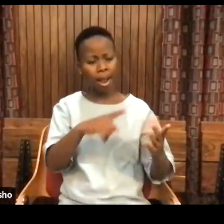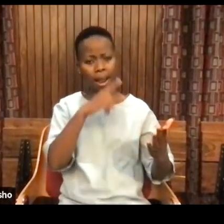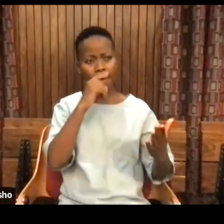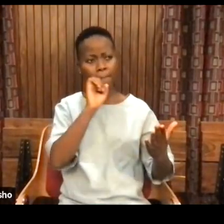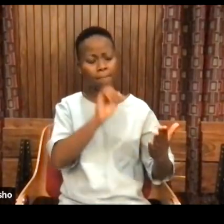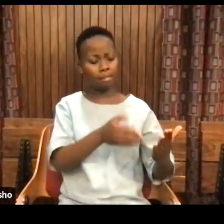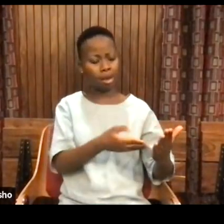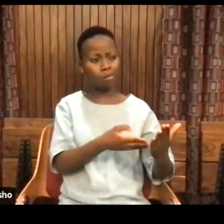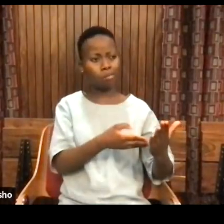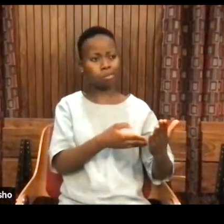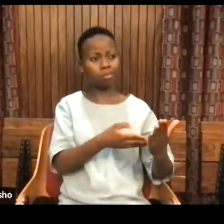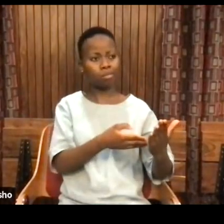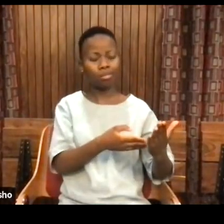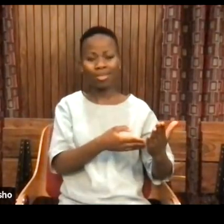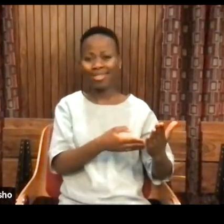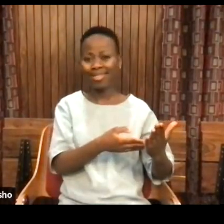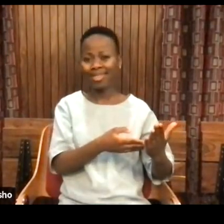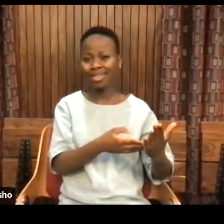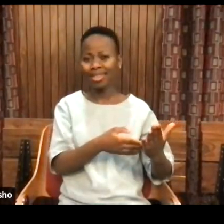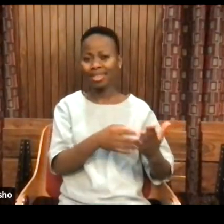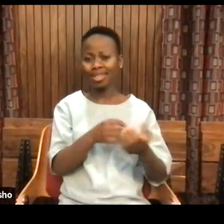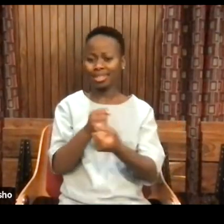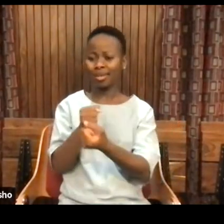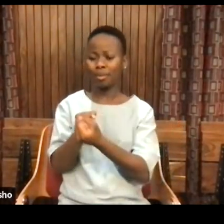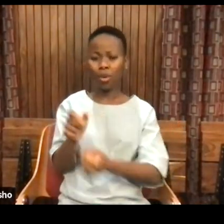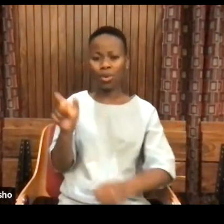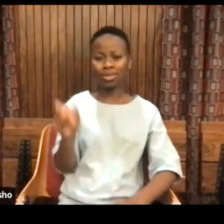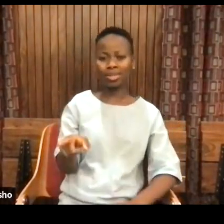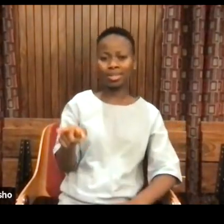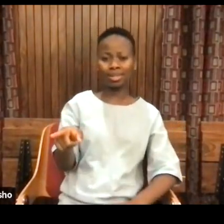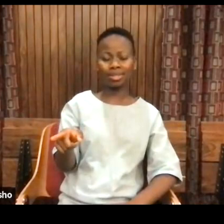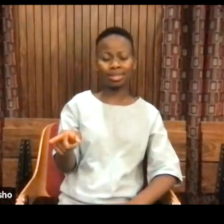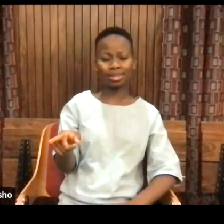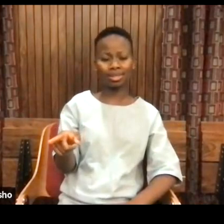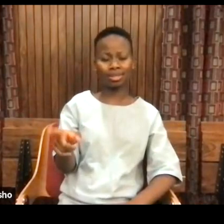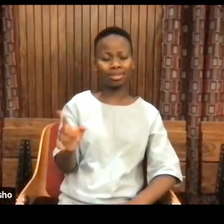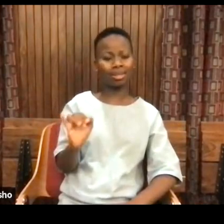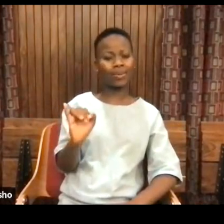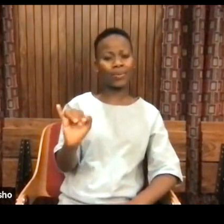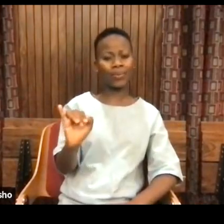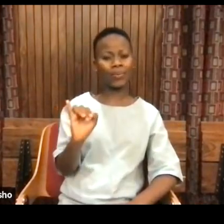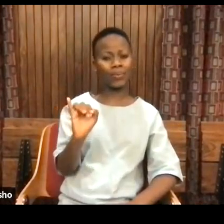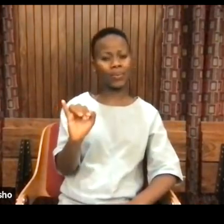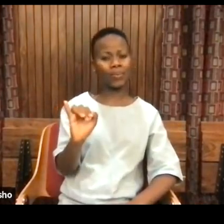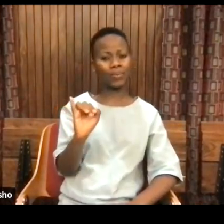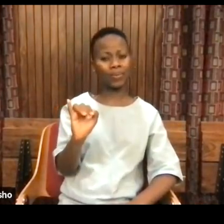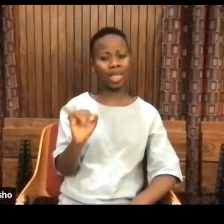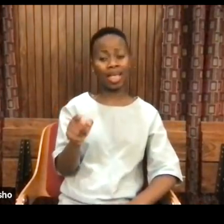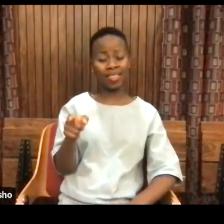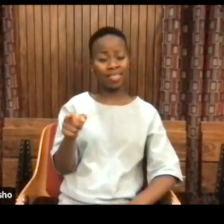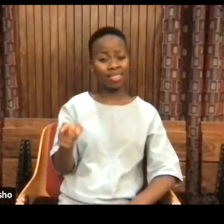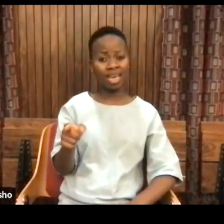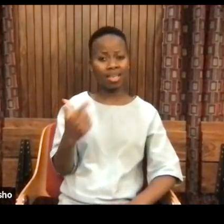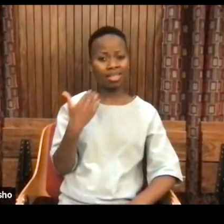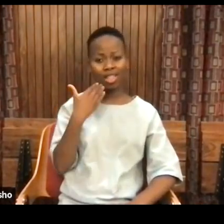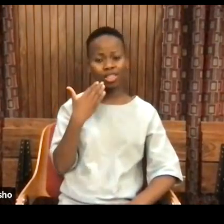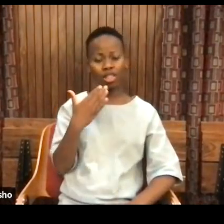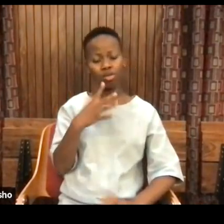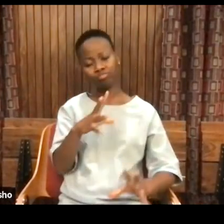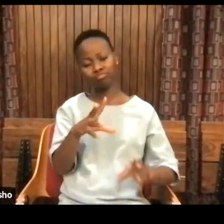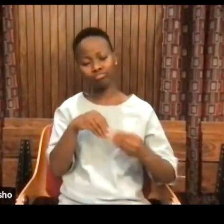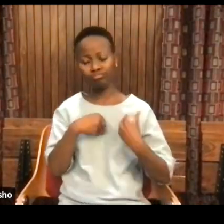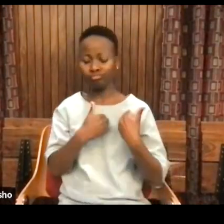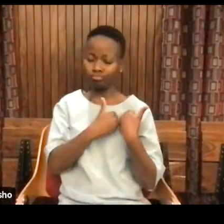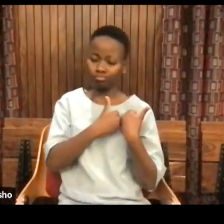standing in solidarity with someone who has shown no interest in taking accountability